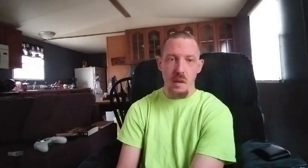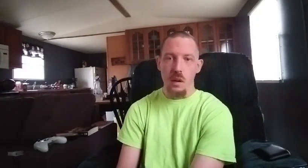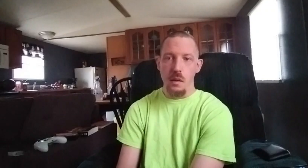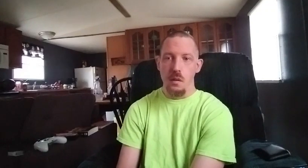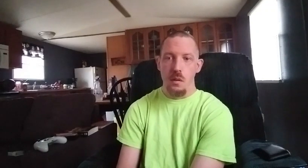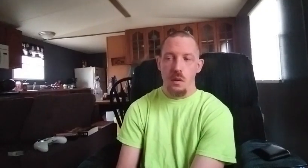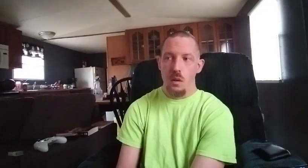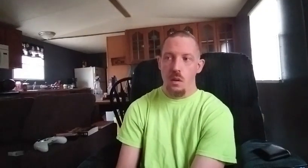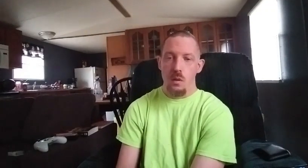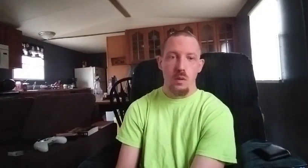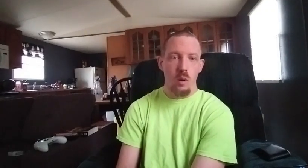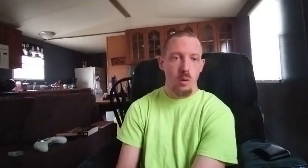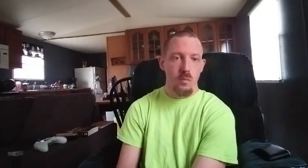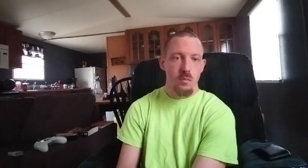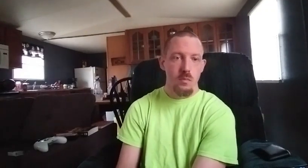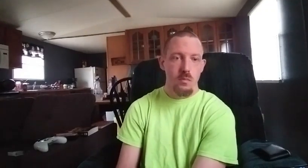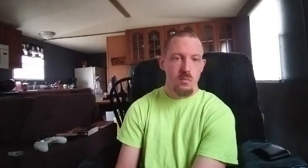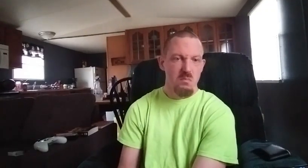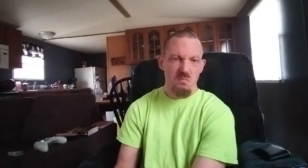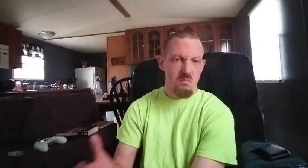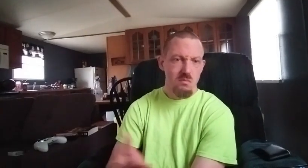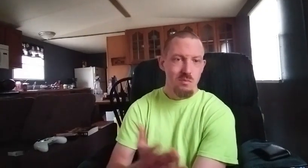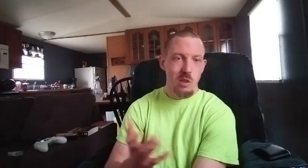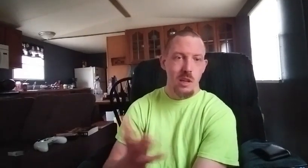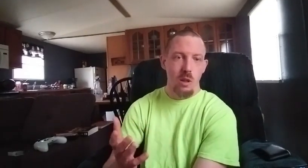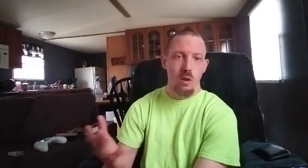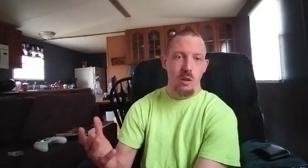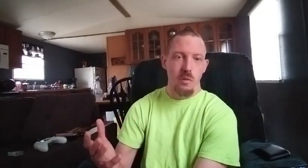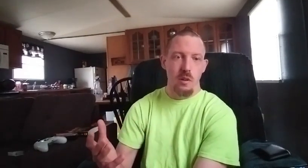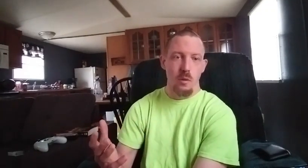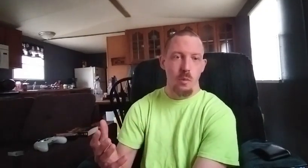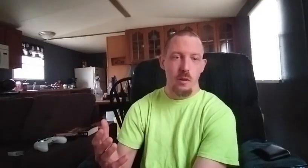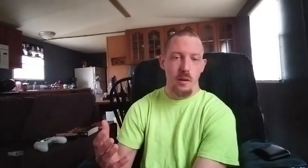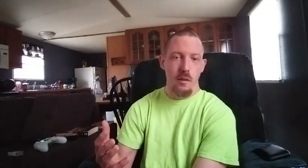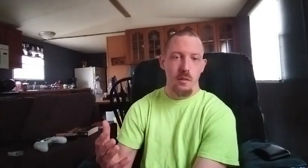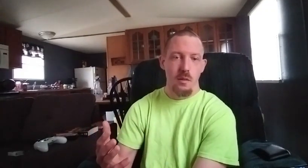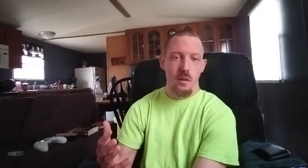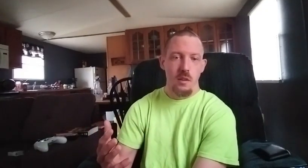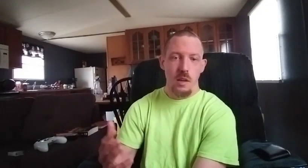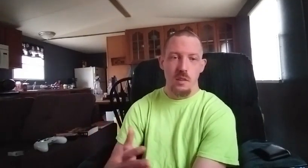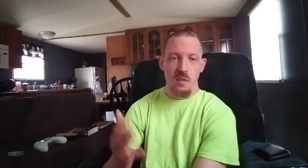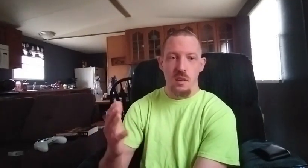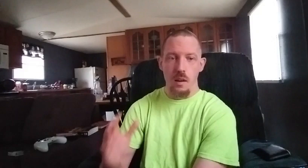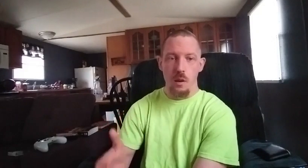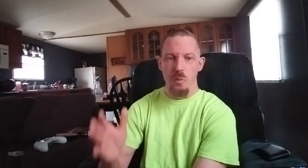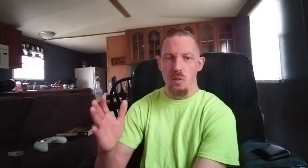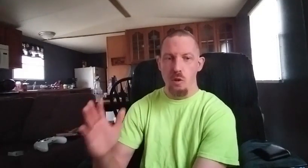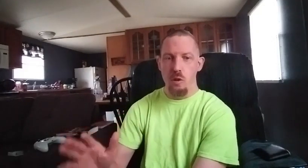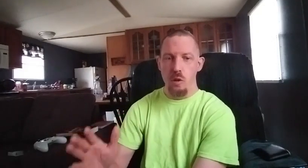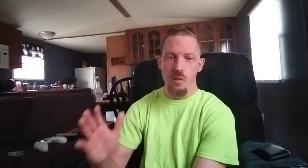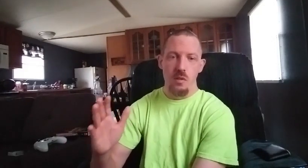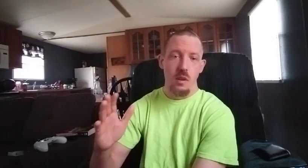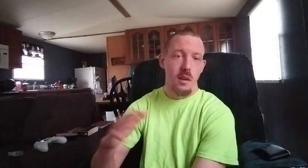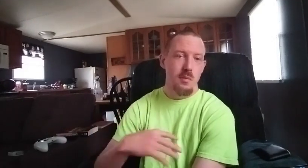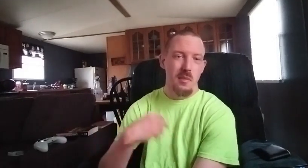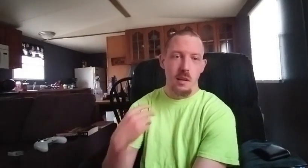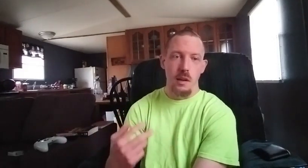night no you can't learn everything in one night it takes time years dedication